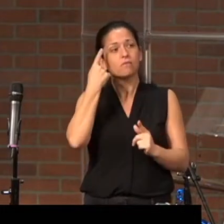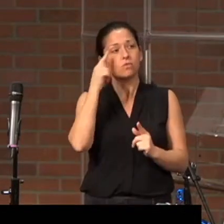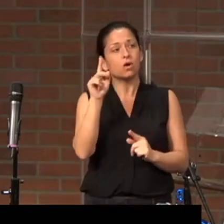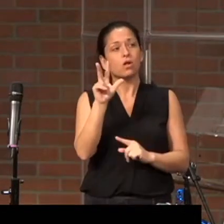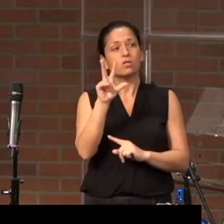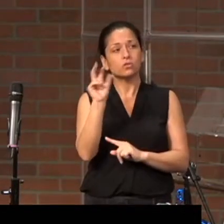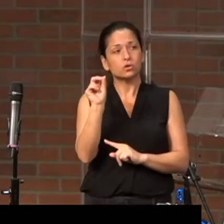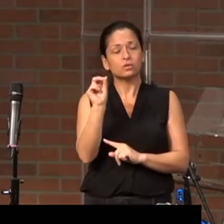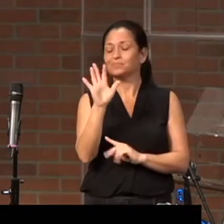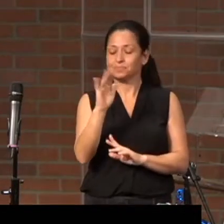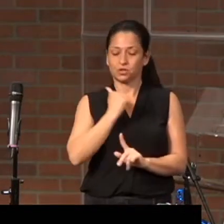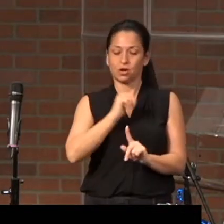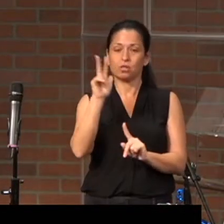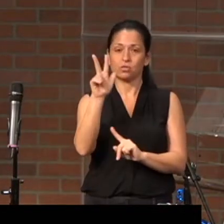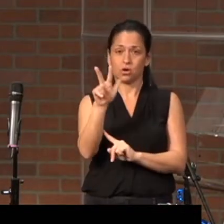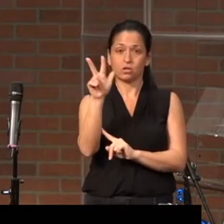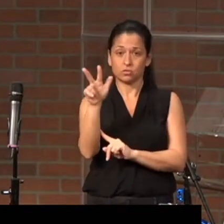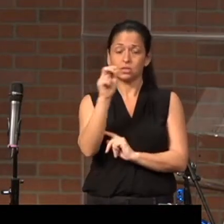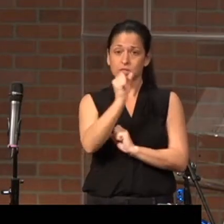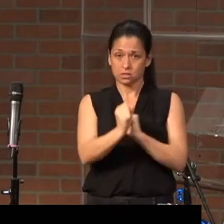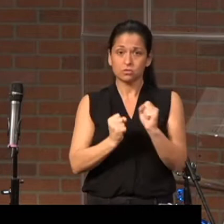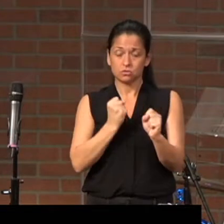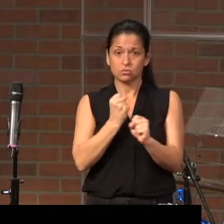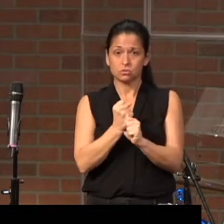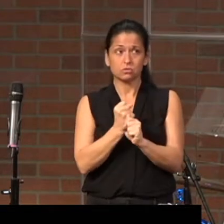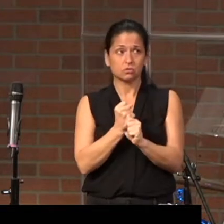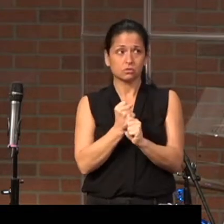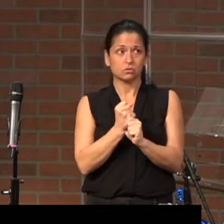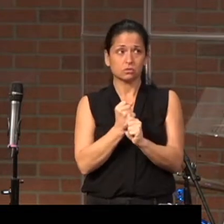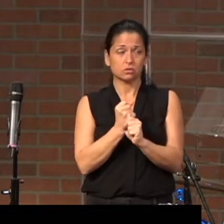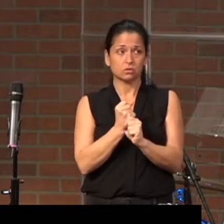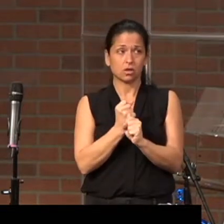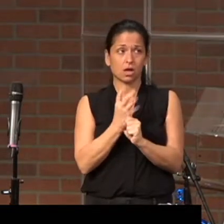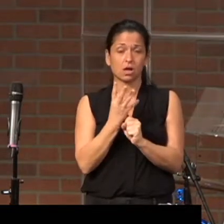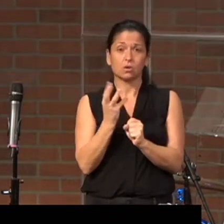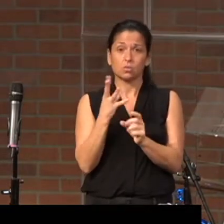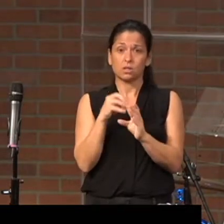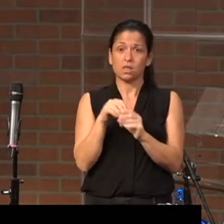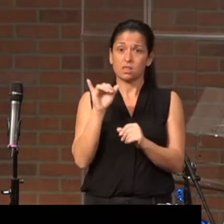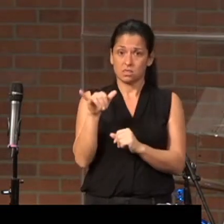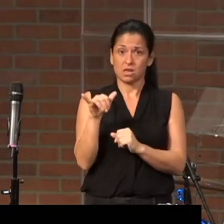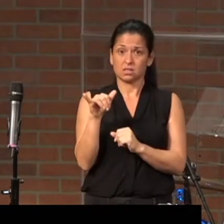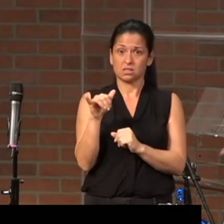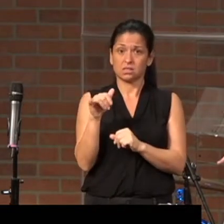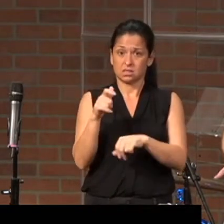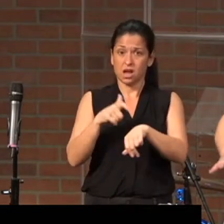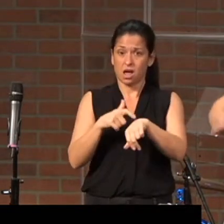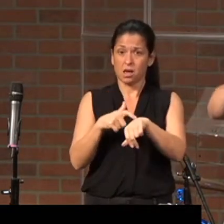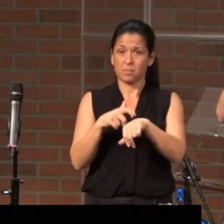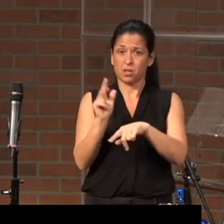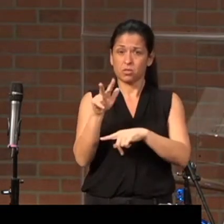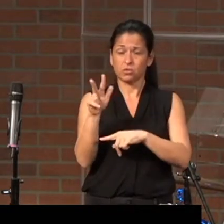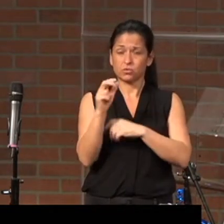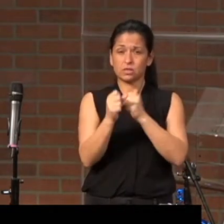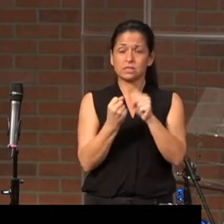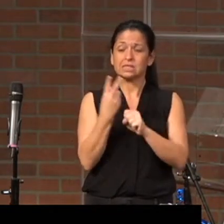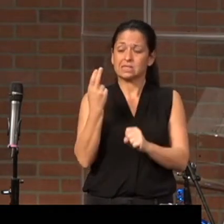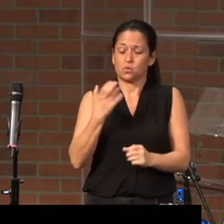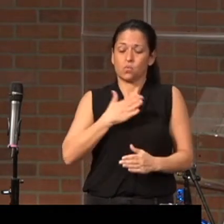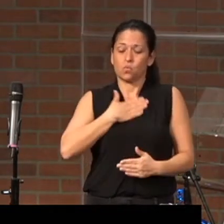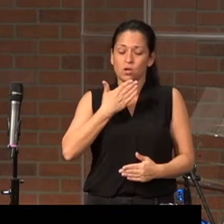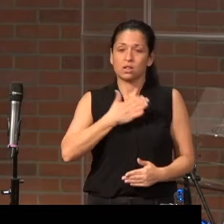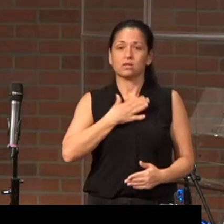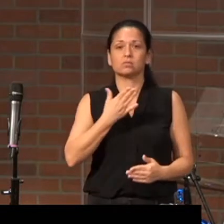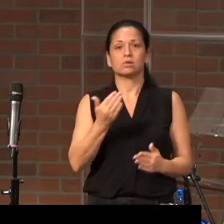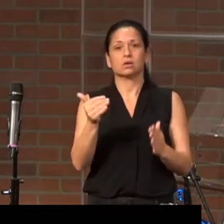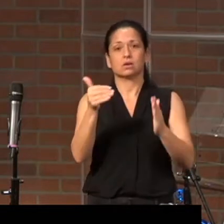33 years. And within those 33 years, he willingly and time after